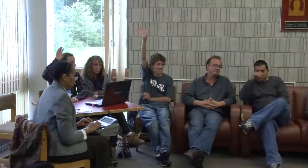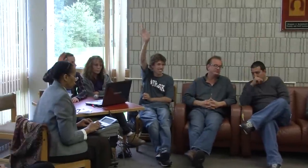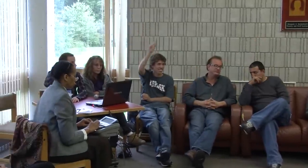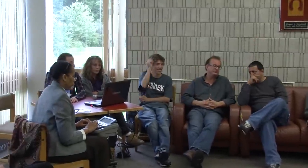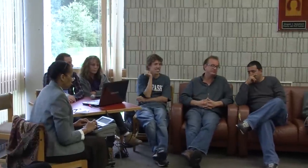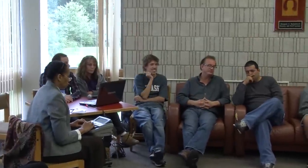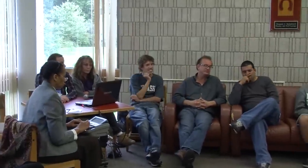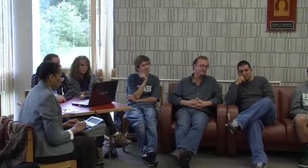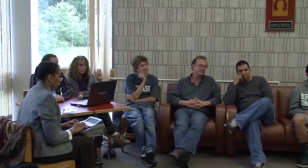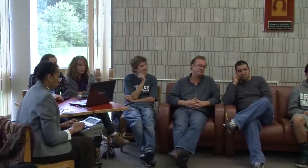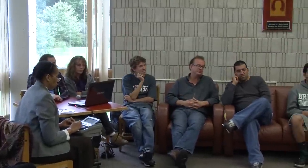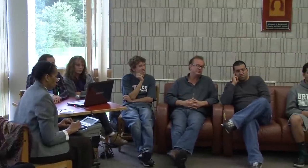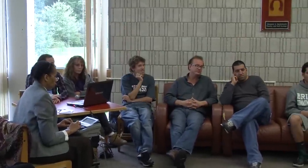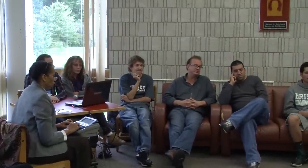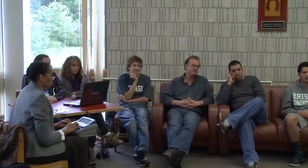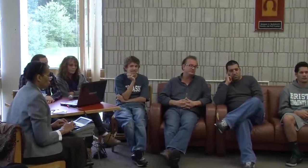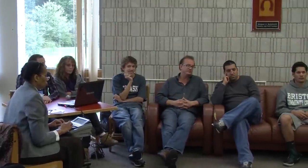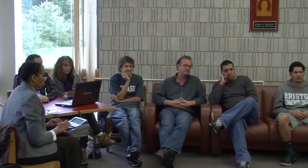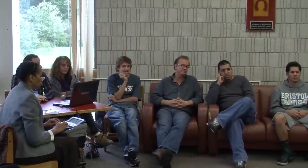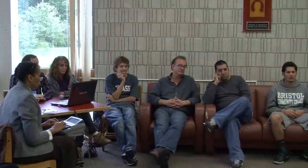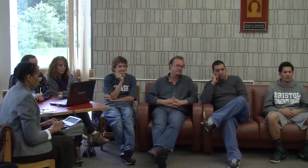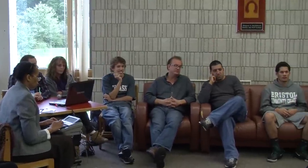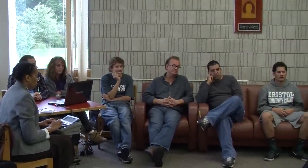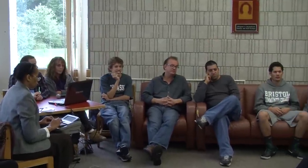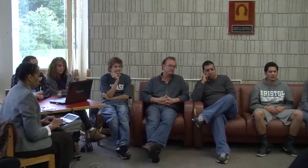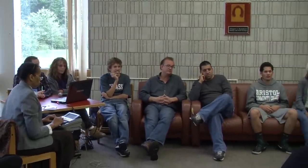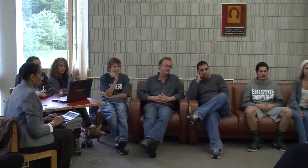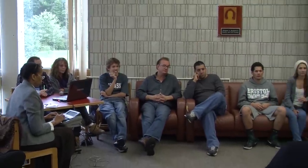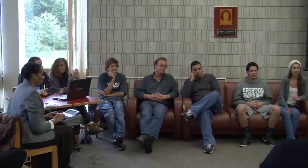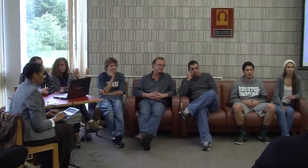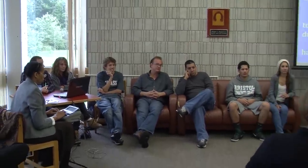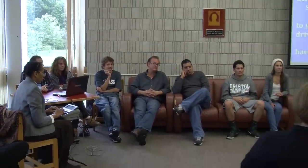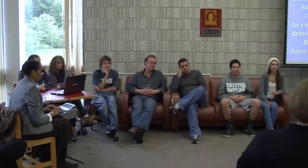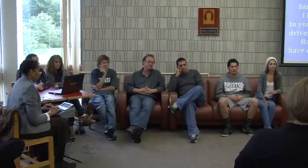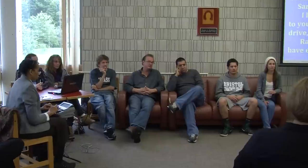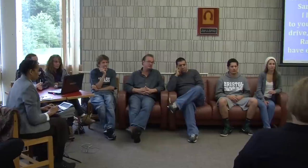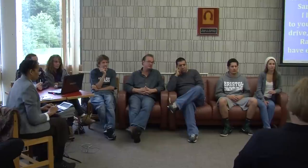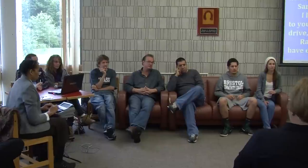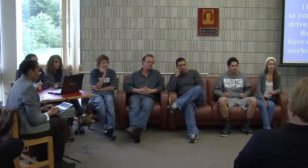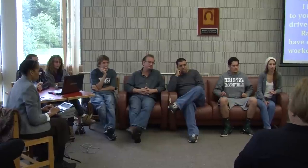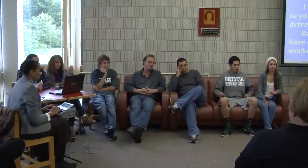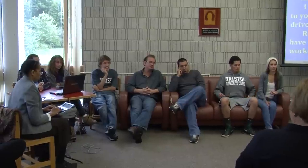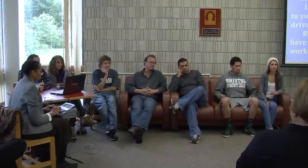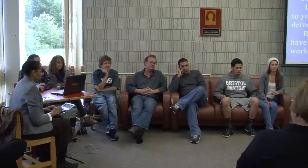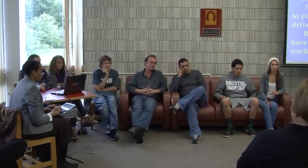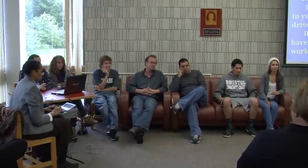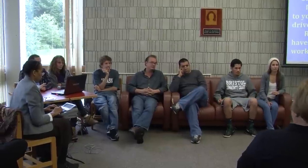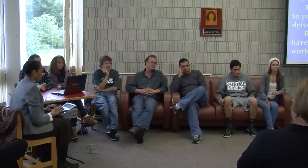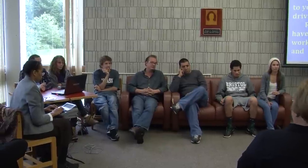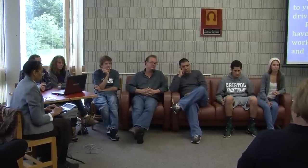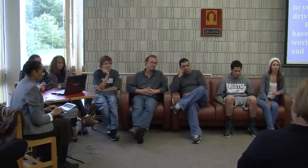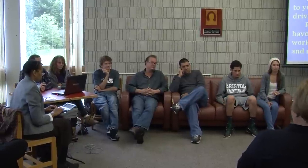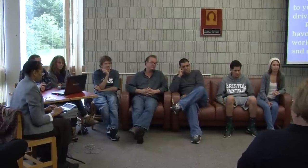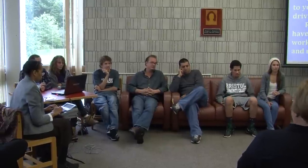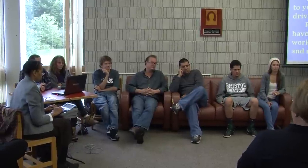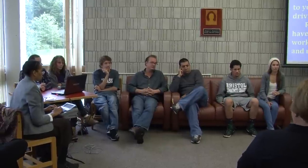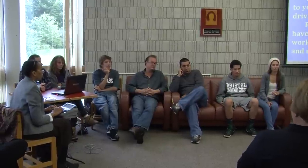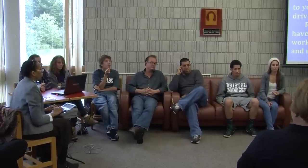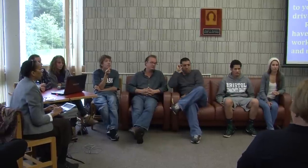Raise your hand if you've ever had a job and you worked with hearing people and not all deaf people. Raise your hand if